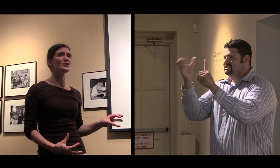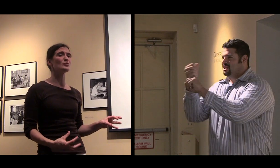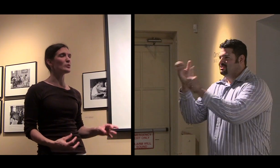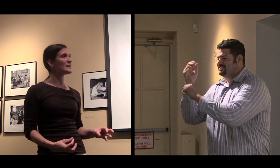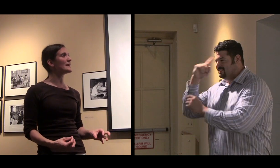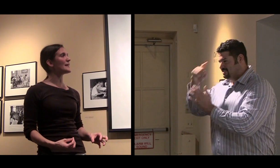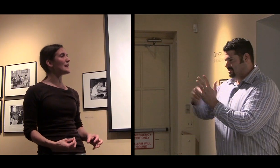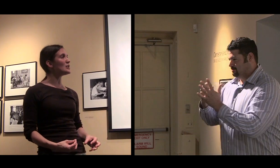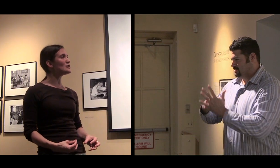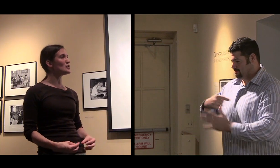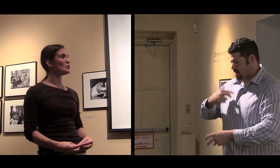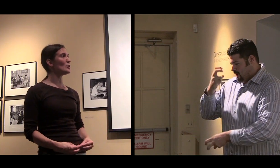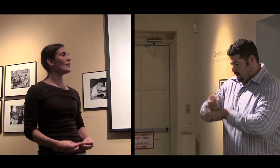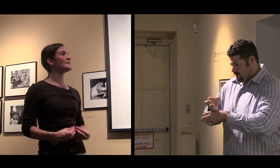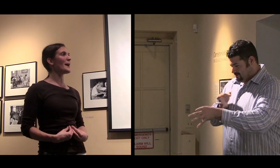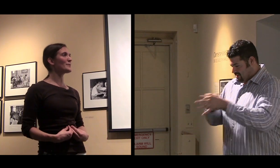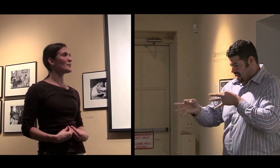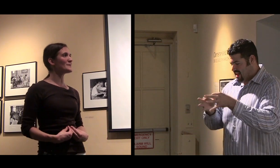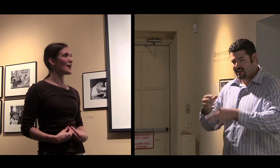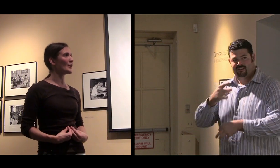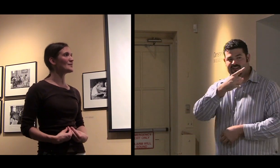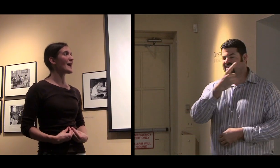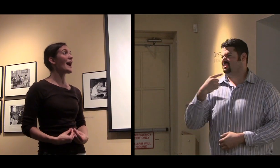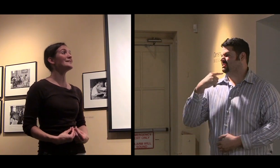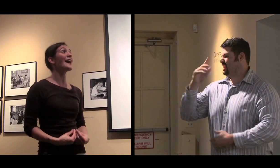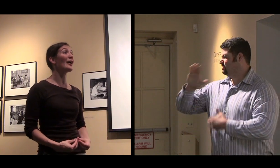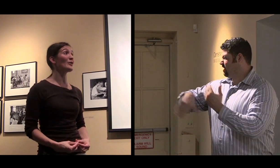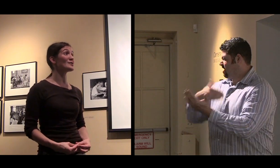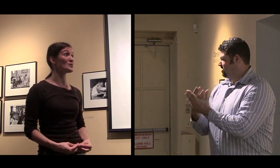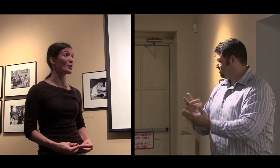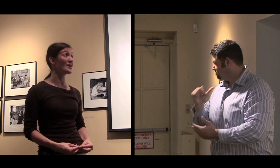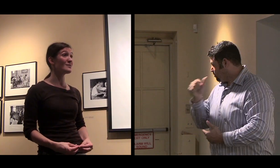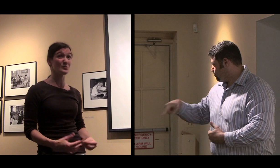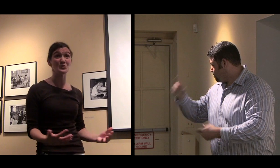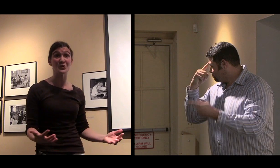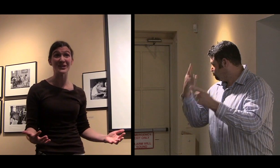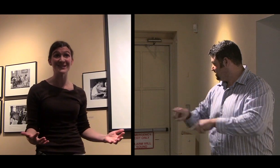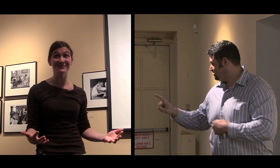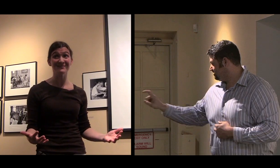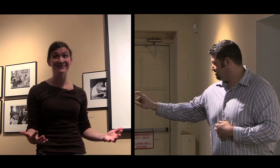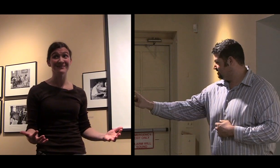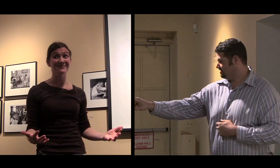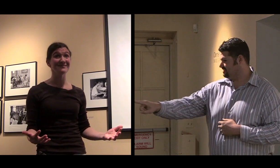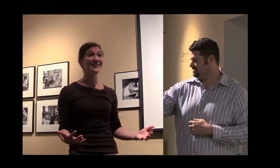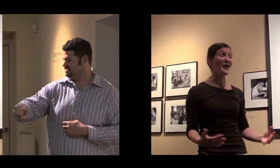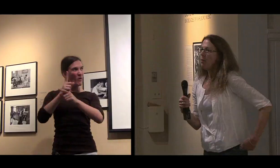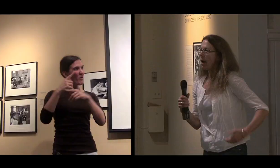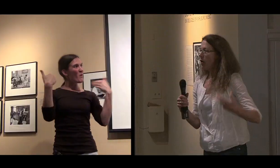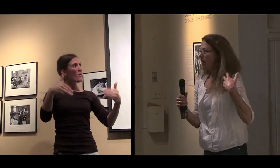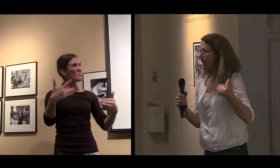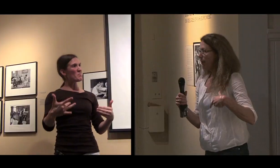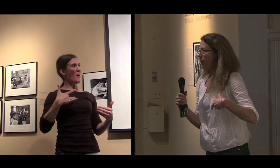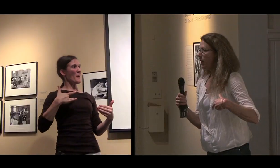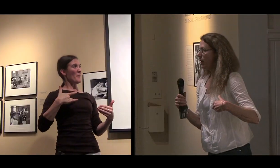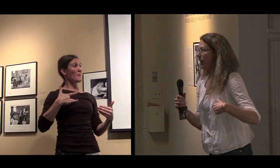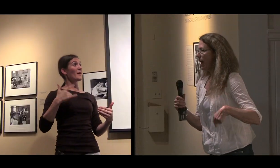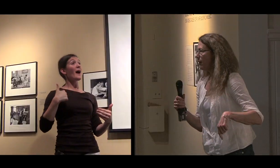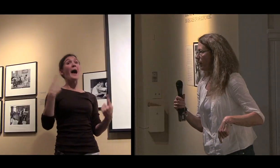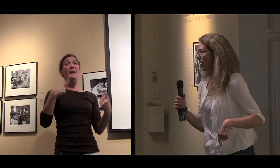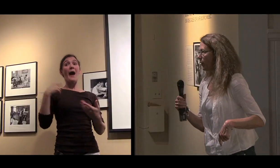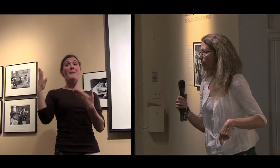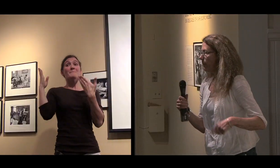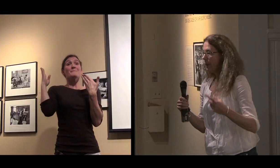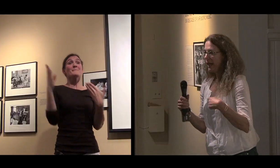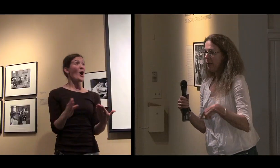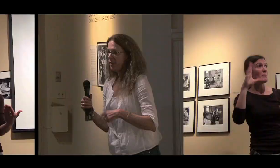All these teenagers really getting into the depths of themselves and telling their story. Would you agree? I brought my nephew here,